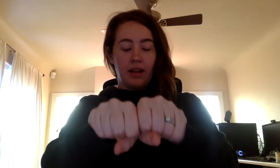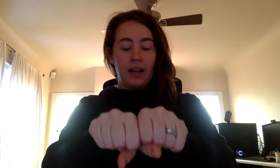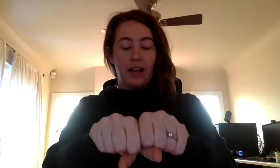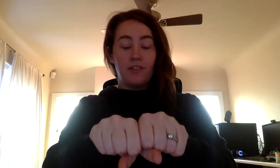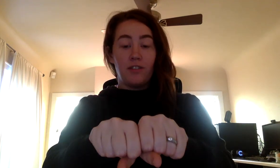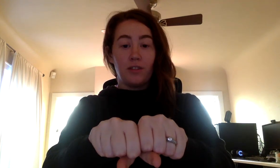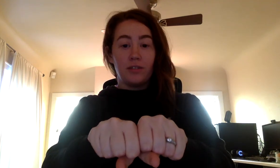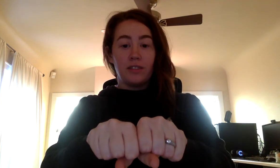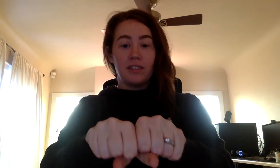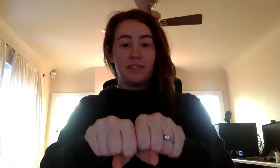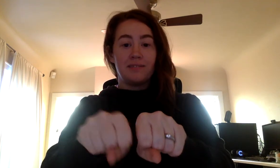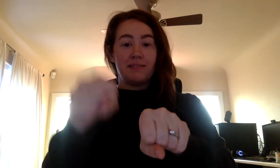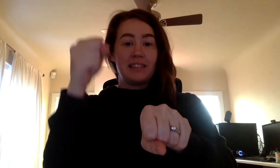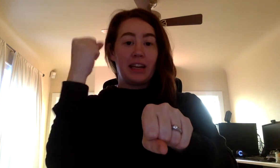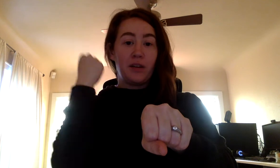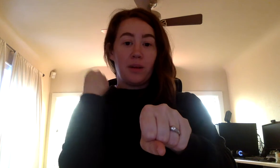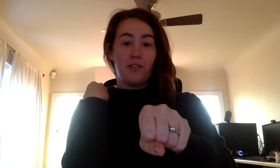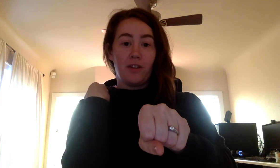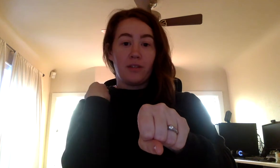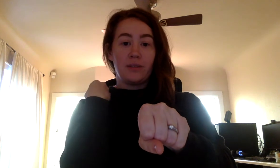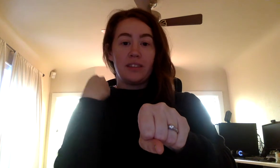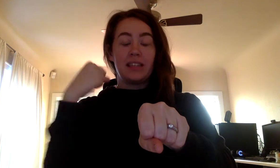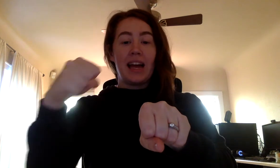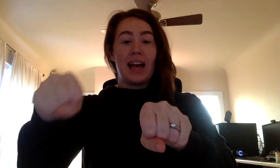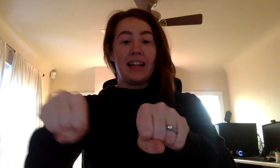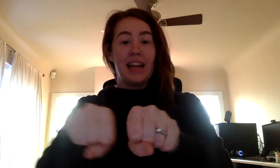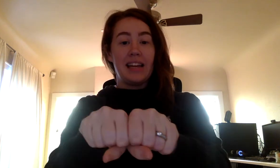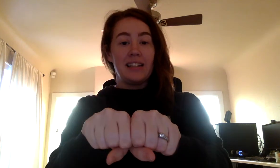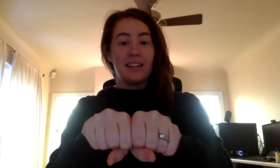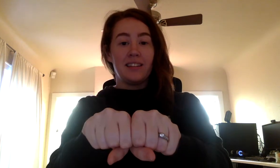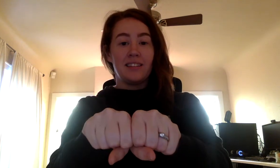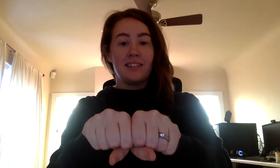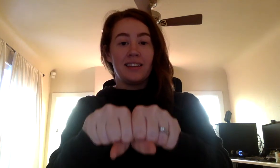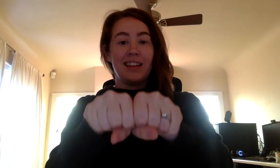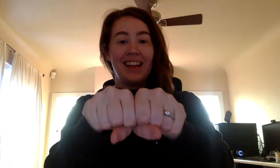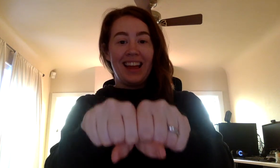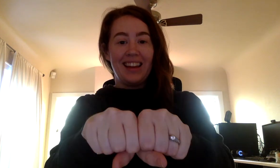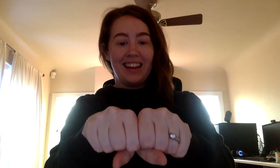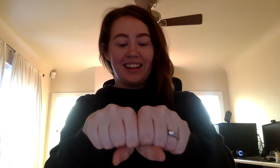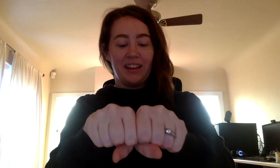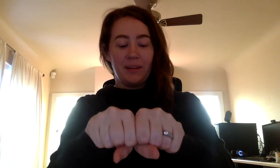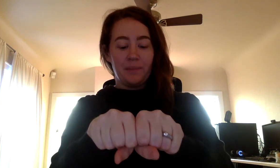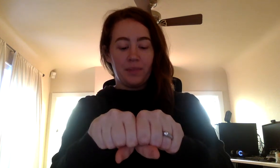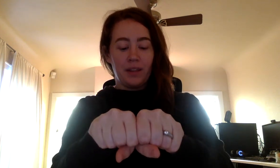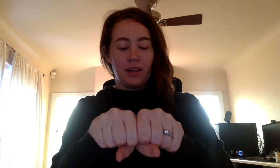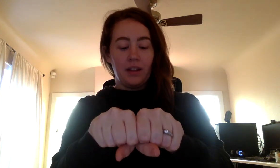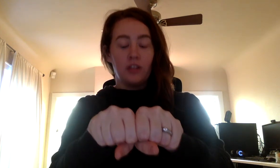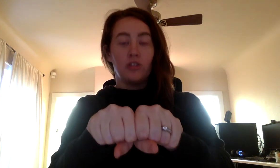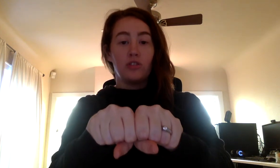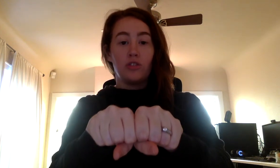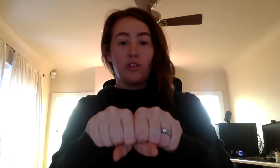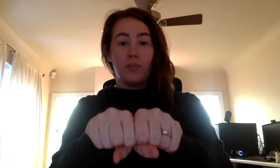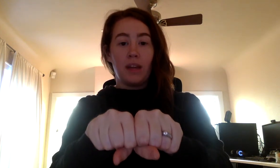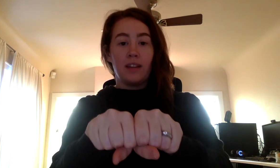Headphones. Takeaway phone. Add ache. Headache. Snowman.